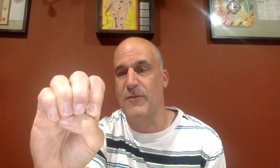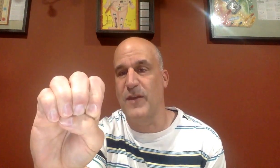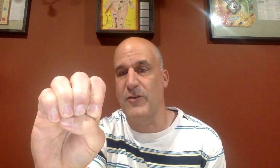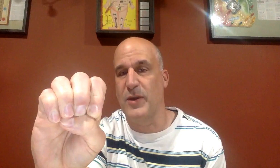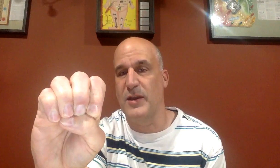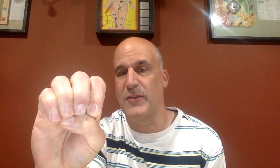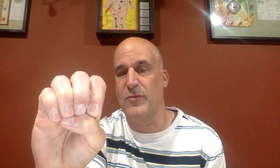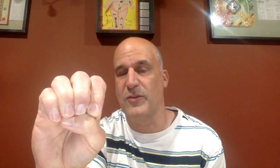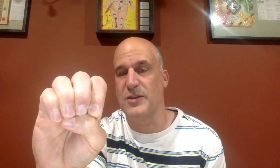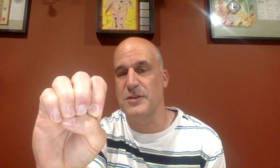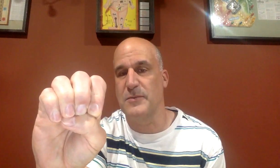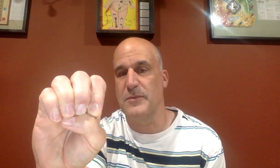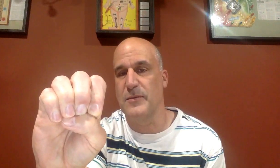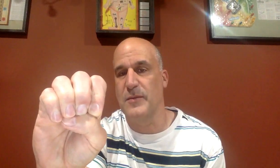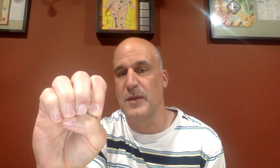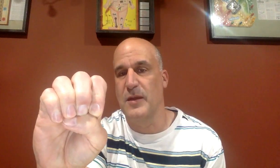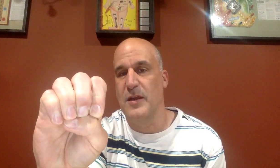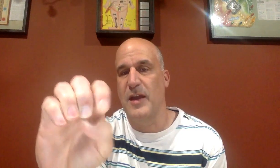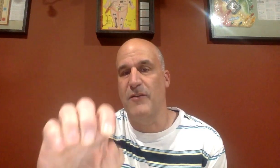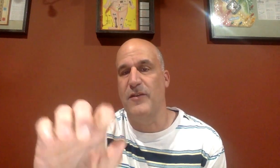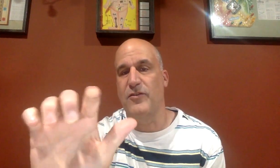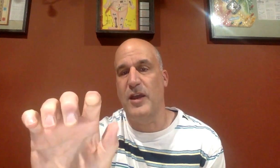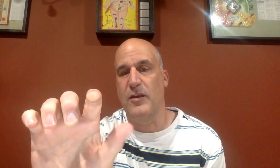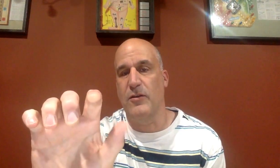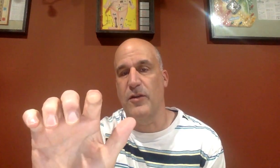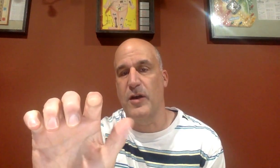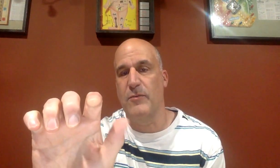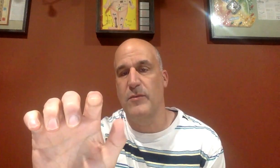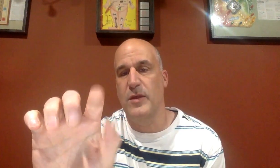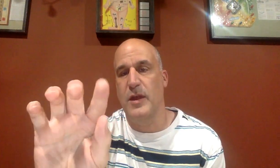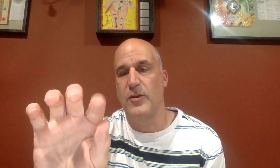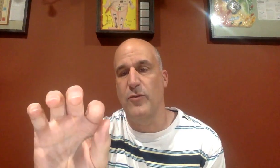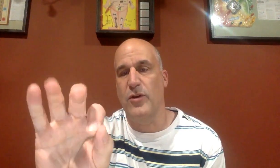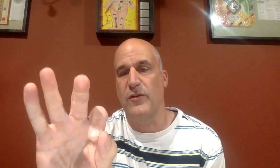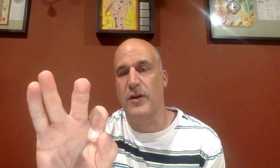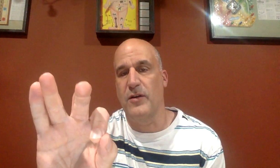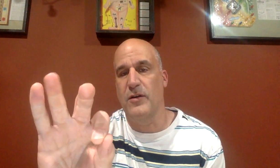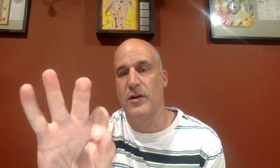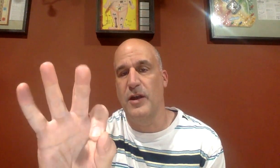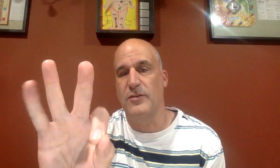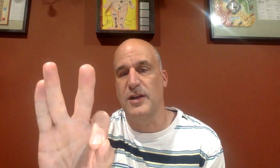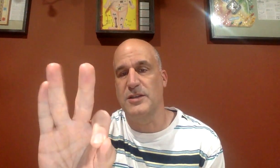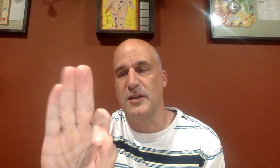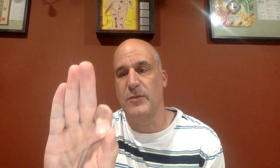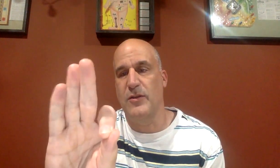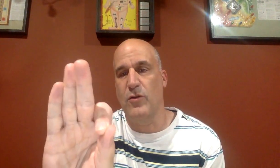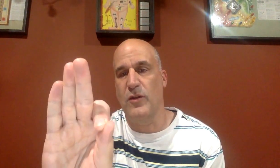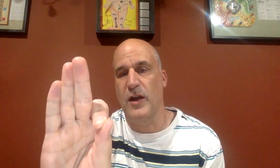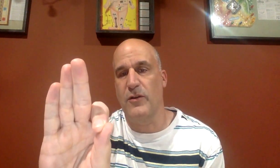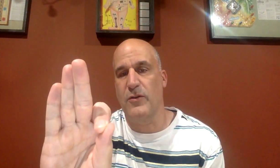fingers but in a different position. The F is you're taking your thumb and your pointer finger and you're touching them. And then you're holding the other three